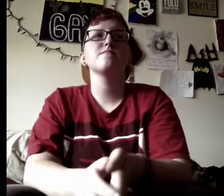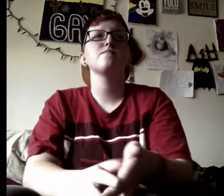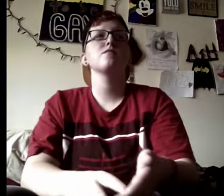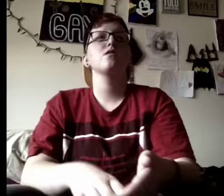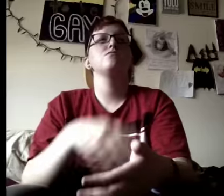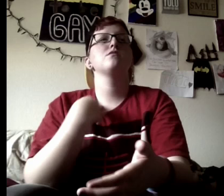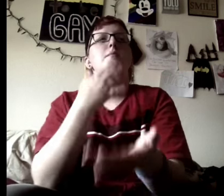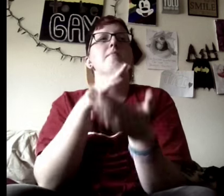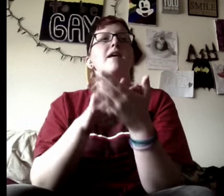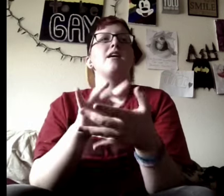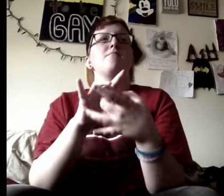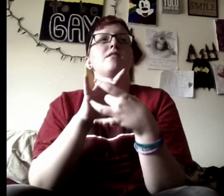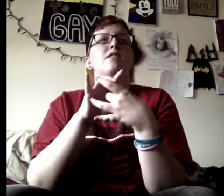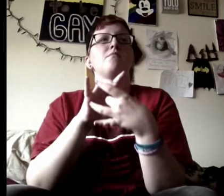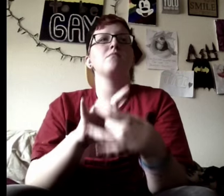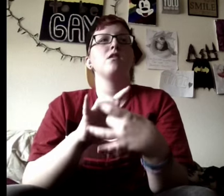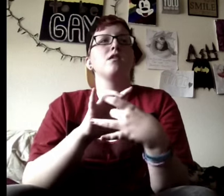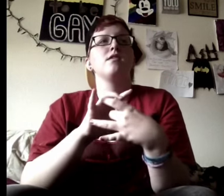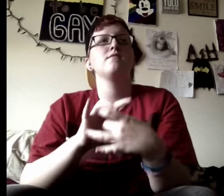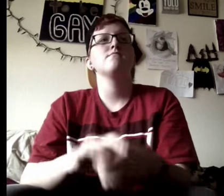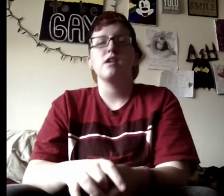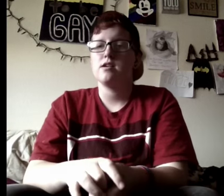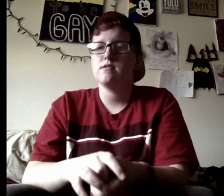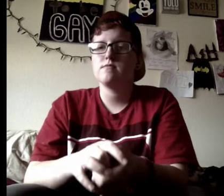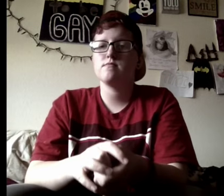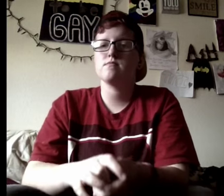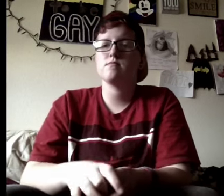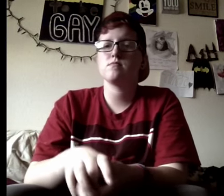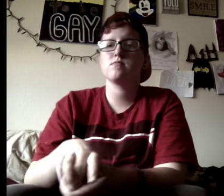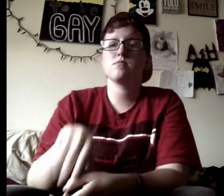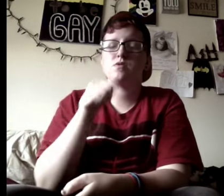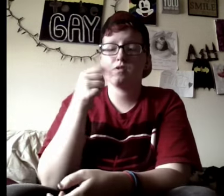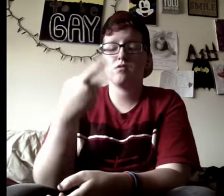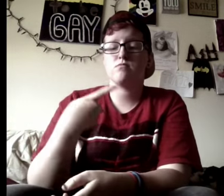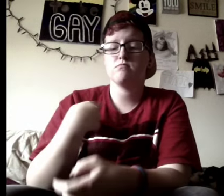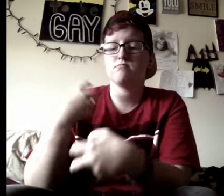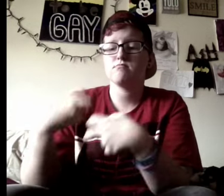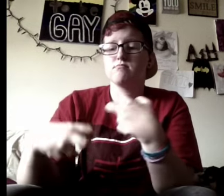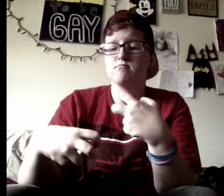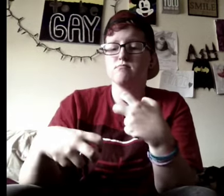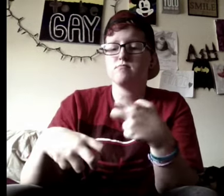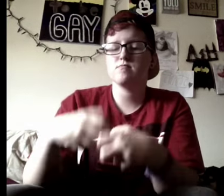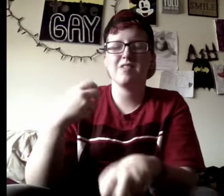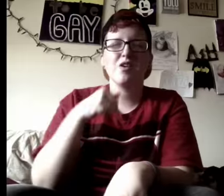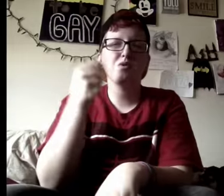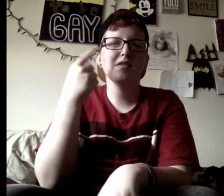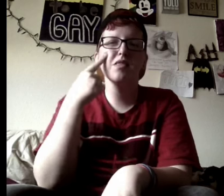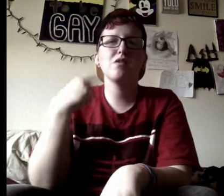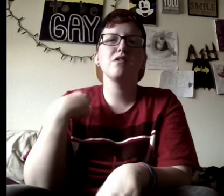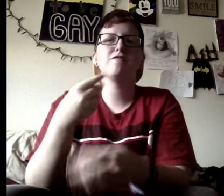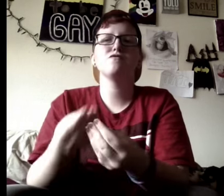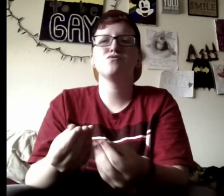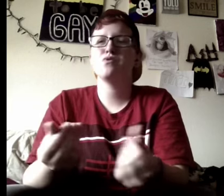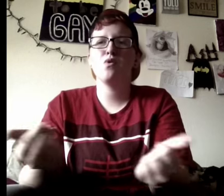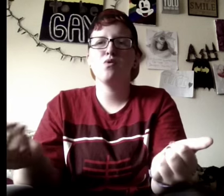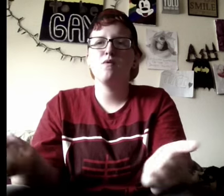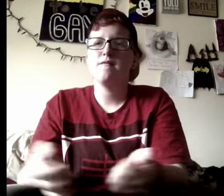cause baby, now we got bad life, hey! And now we got problems, and I don't think we can solve